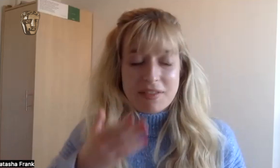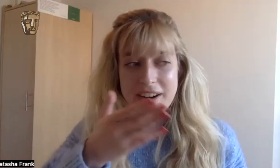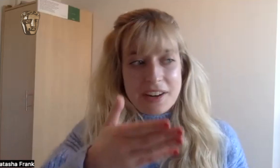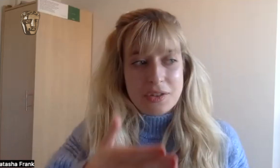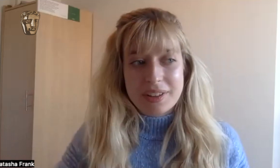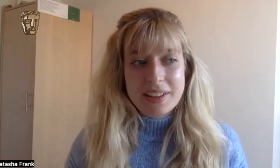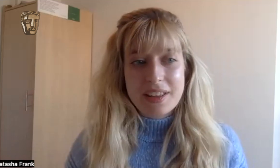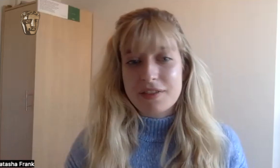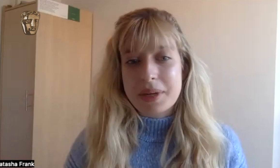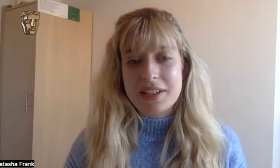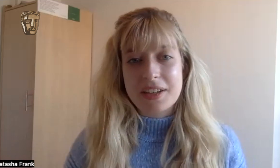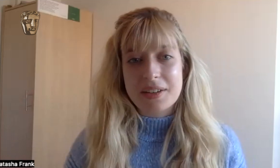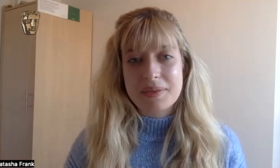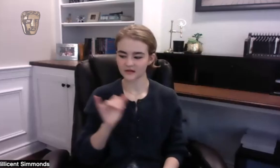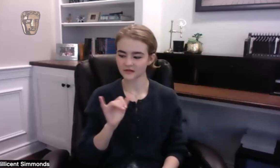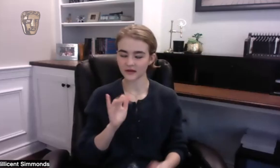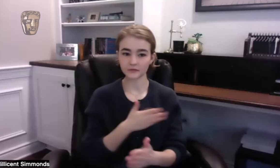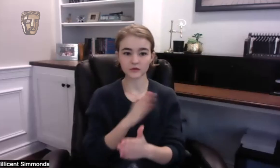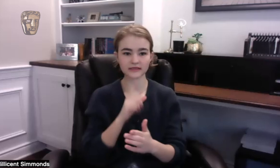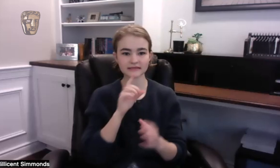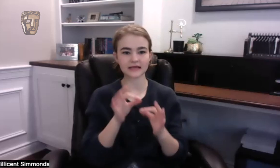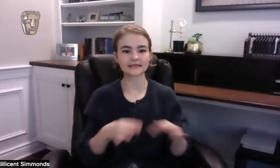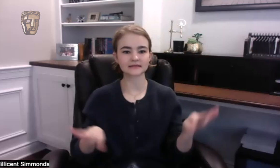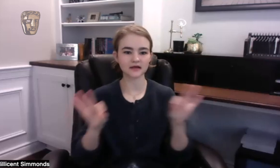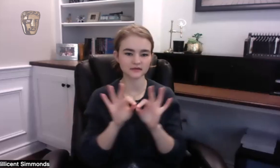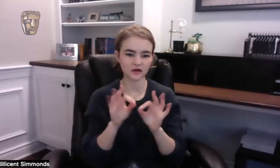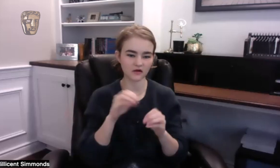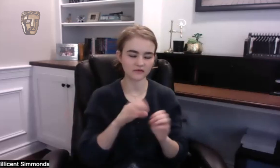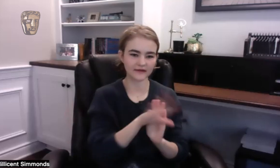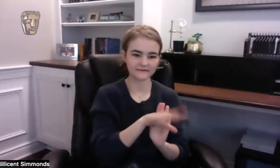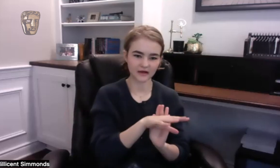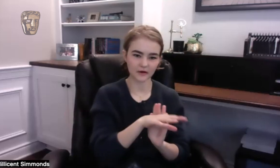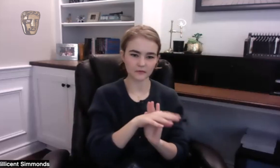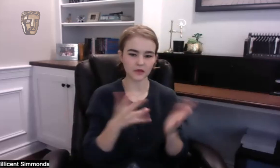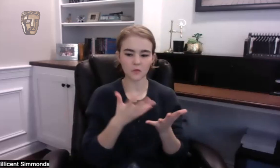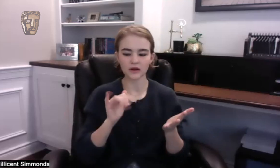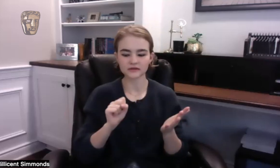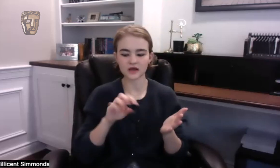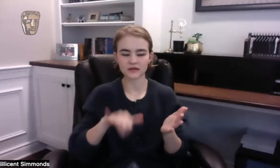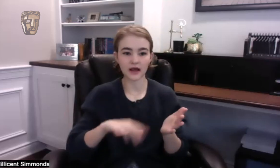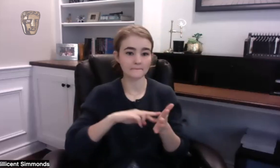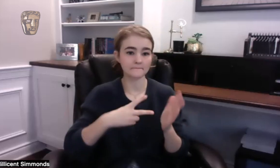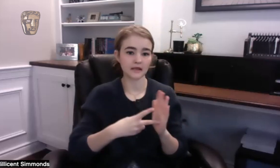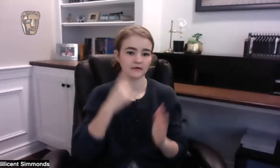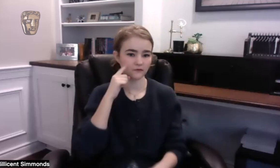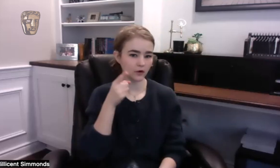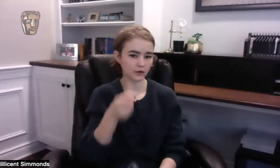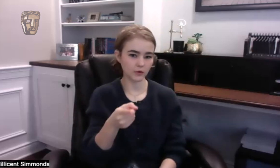a very natural thing for me to do. Why do you feel music is so important in film? What is your experience and what does